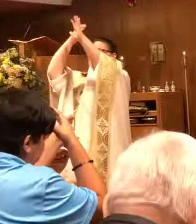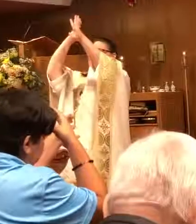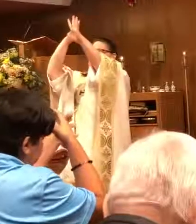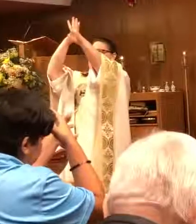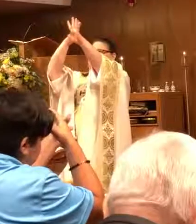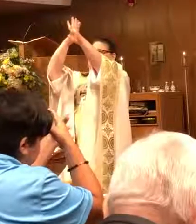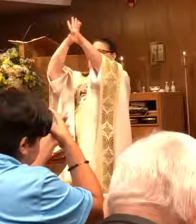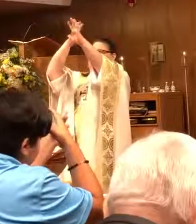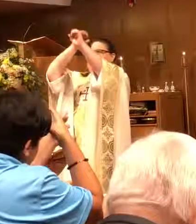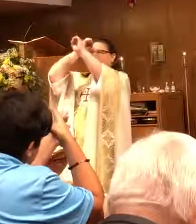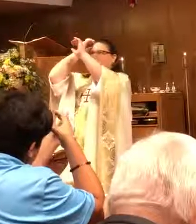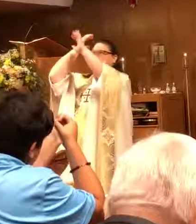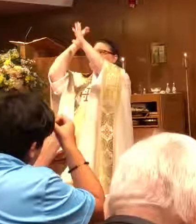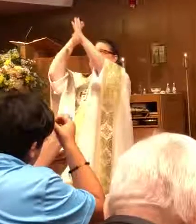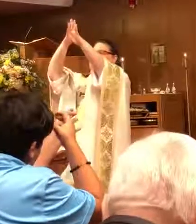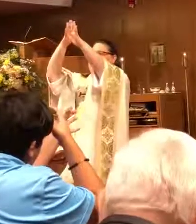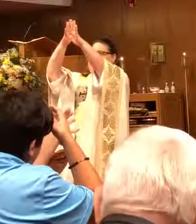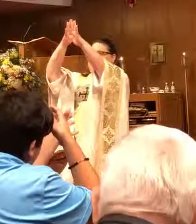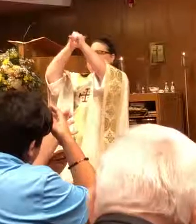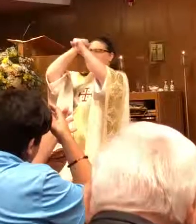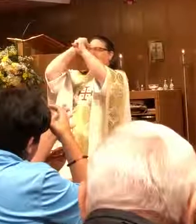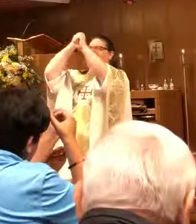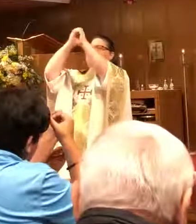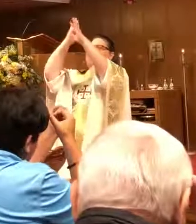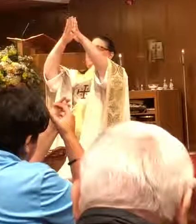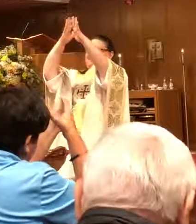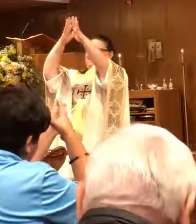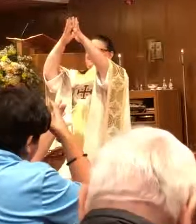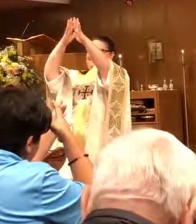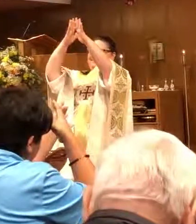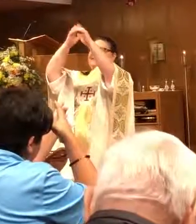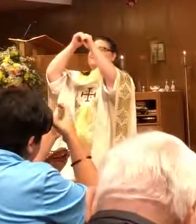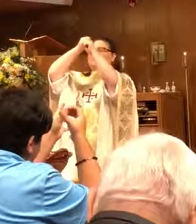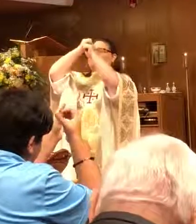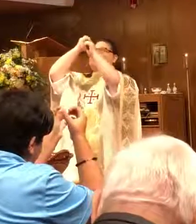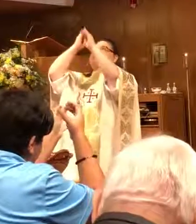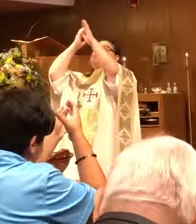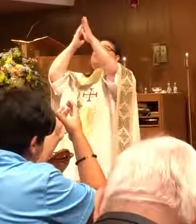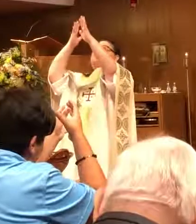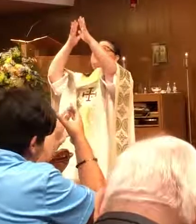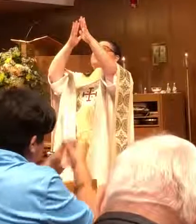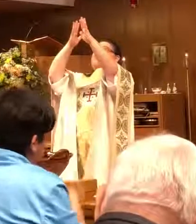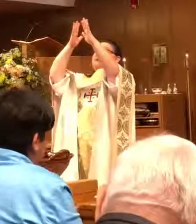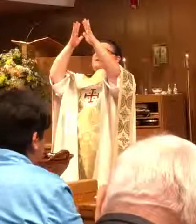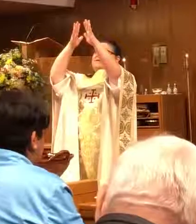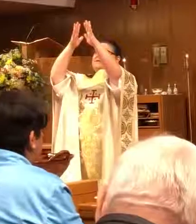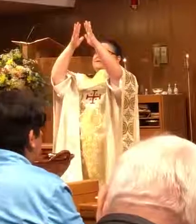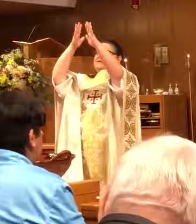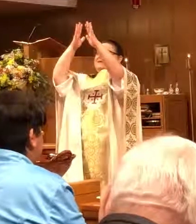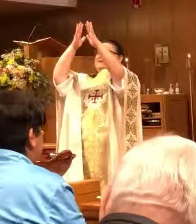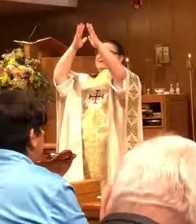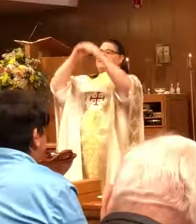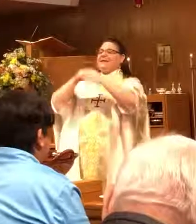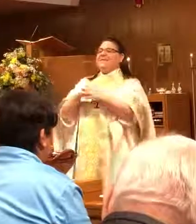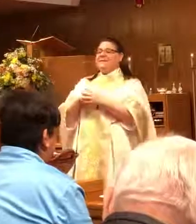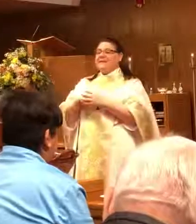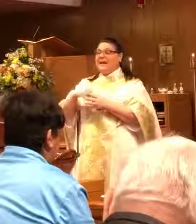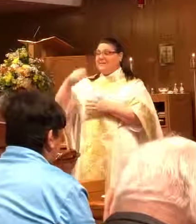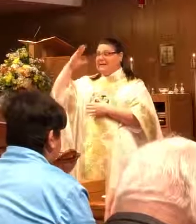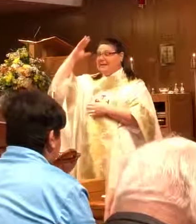here, and we open it up, and it's two hands. Father. That's giving respect to our Father in Heaven. Then we have Son, we